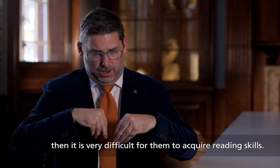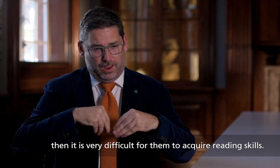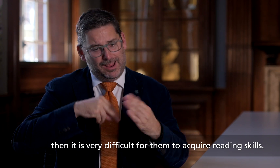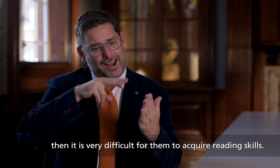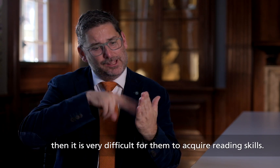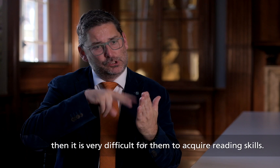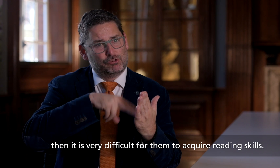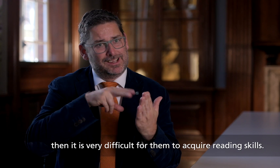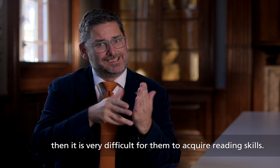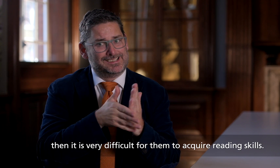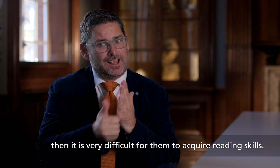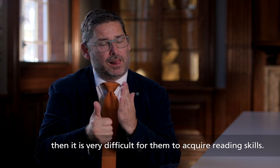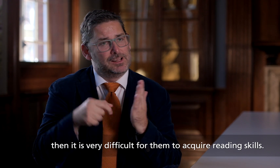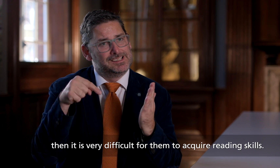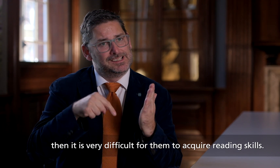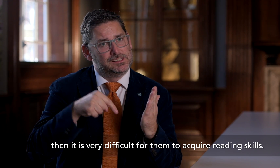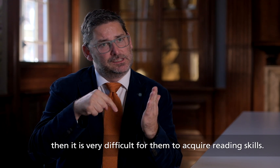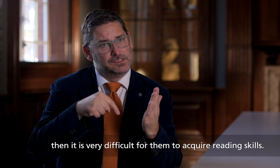then it is very difficult for them to acquire reading skills.